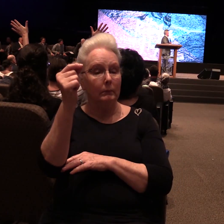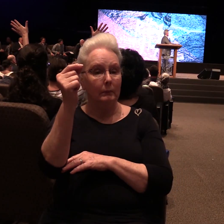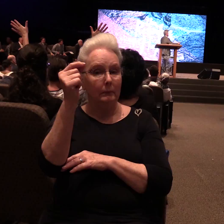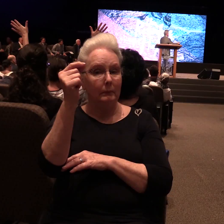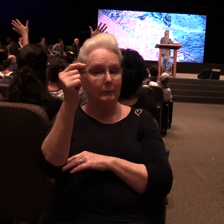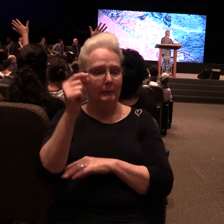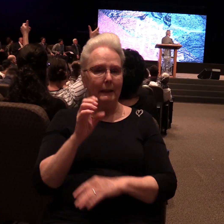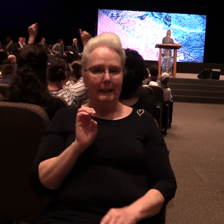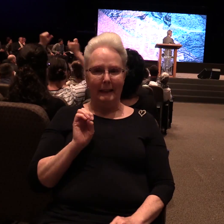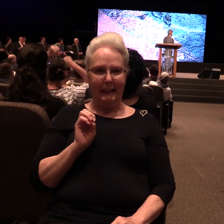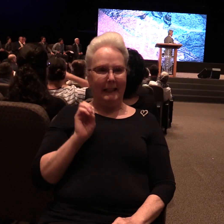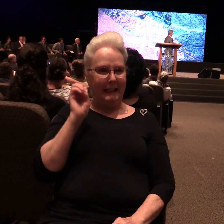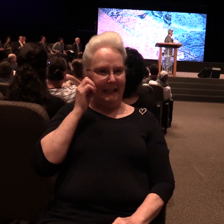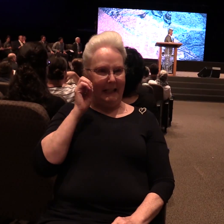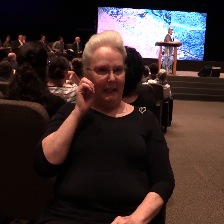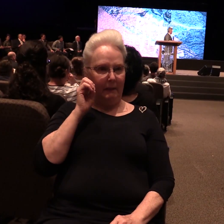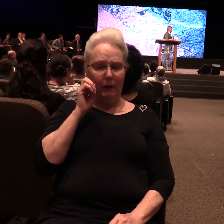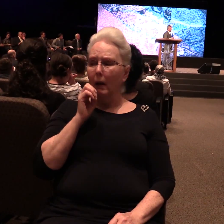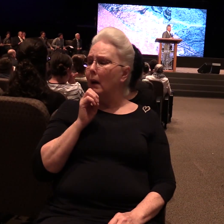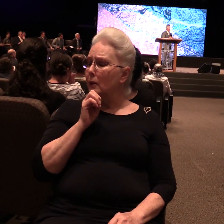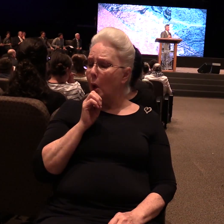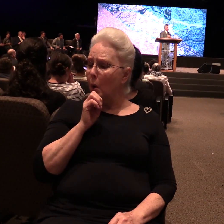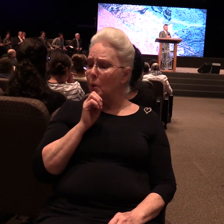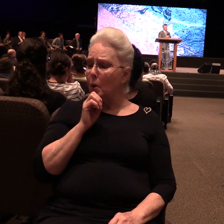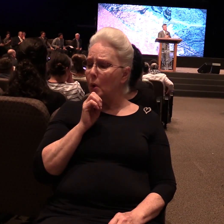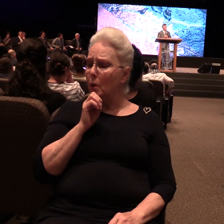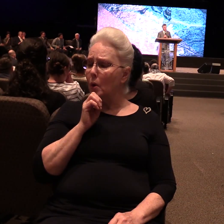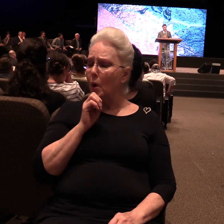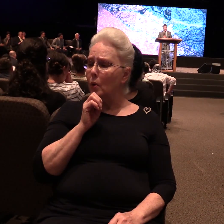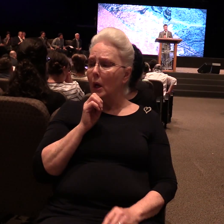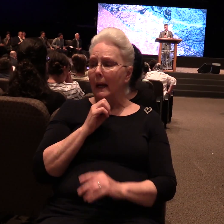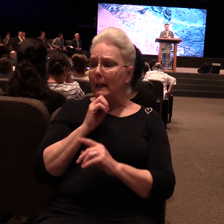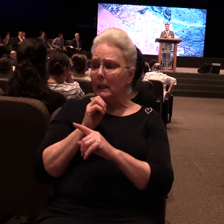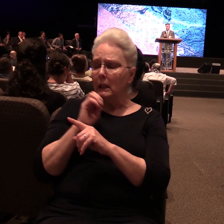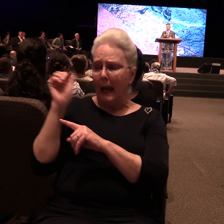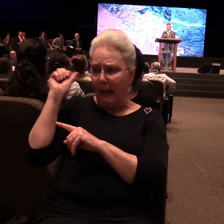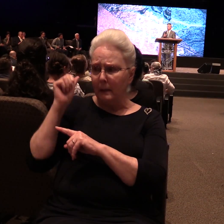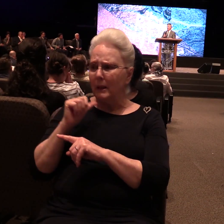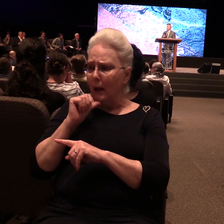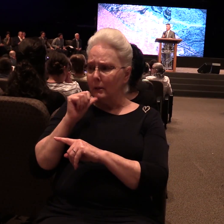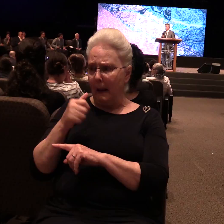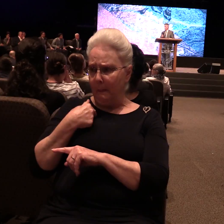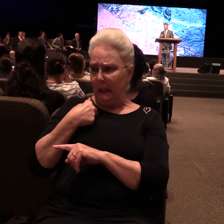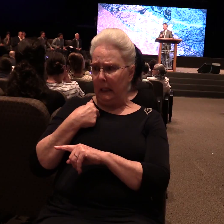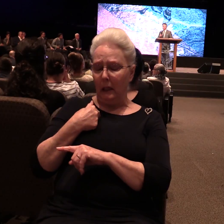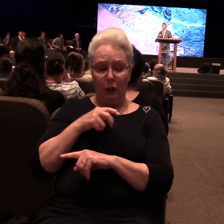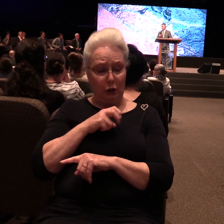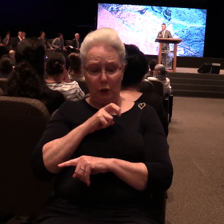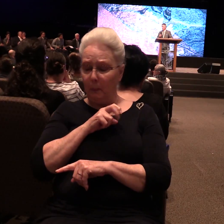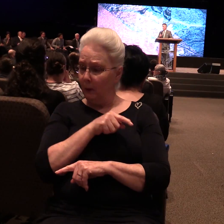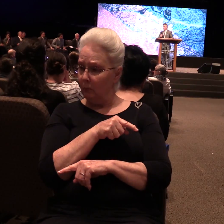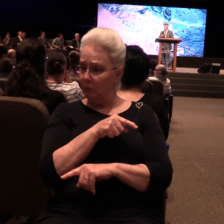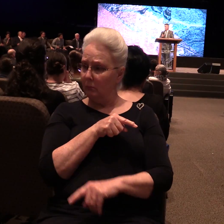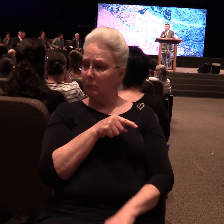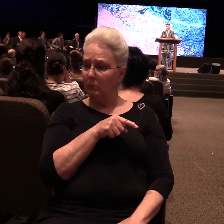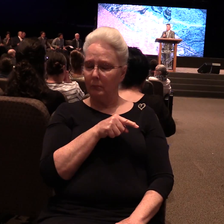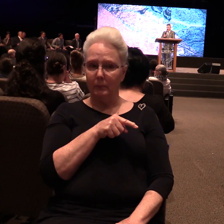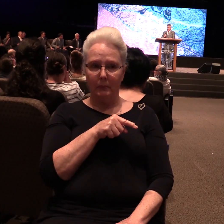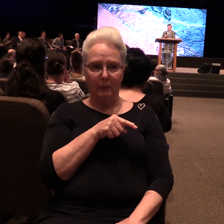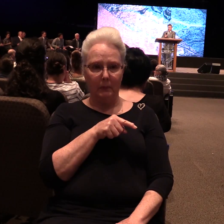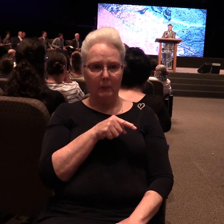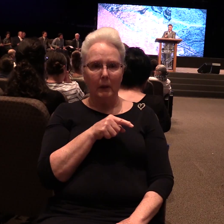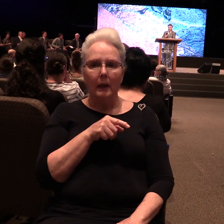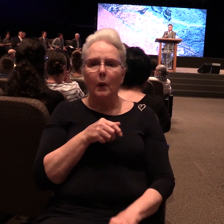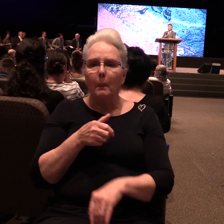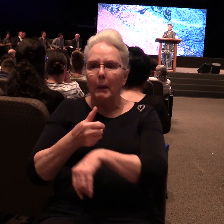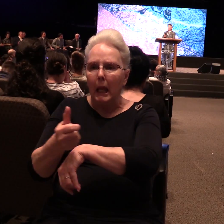Each, she blames the serpent. Explains some of the dilemmas we live, isn't it? Even the first family is quick to push the finger